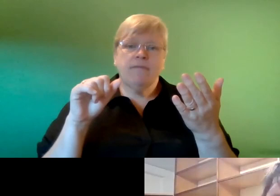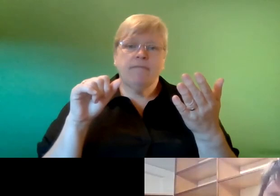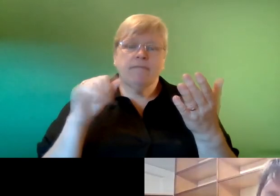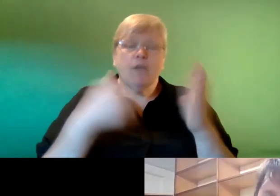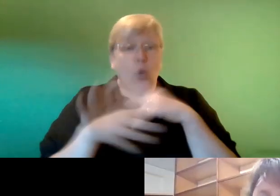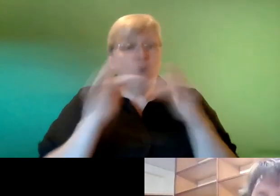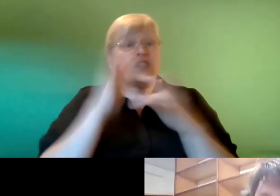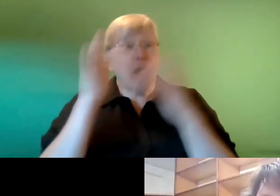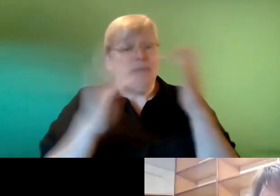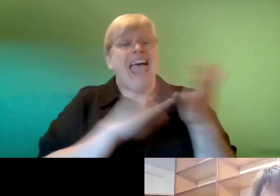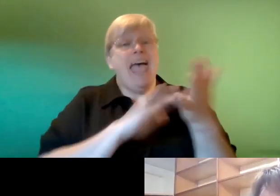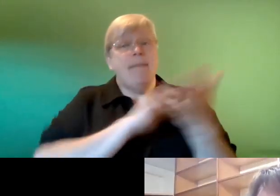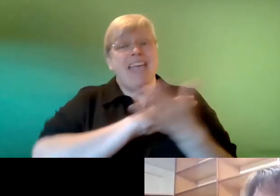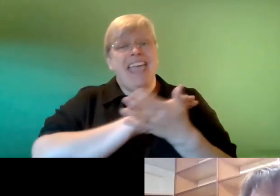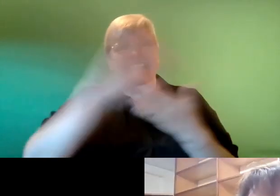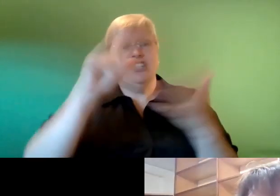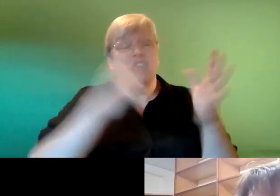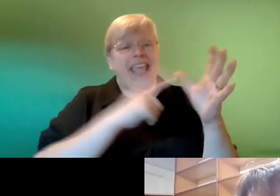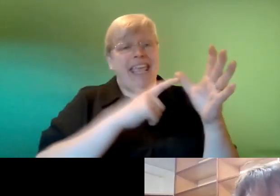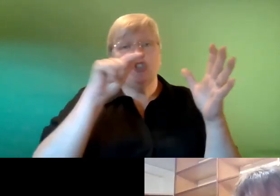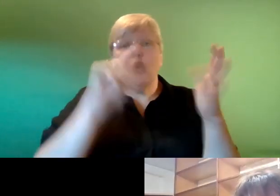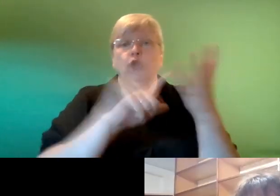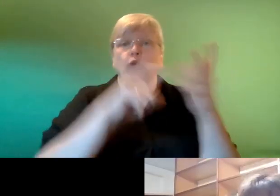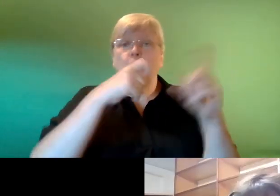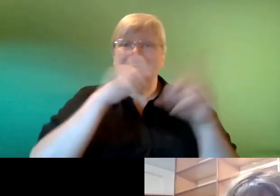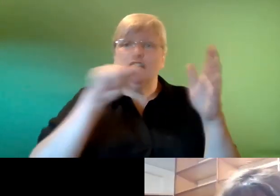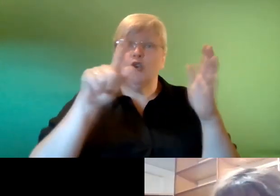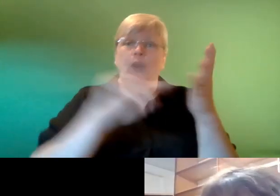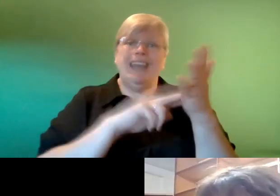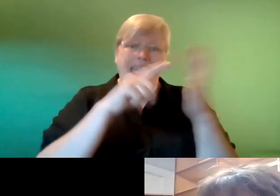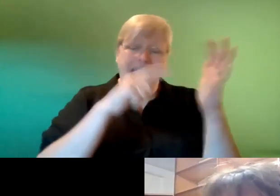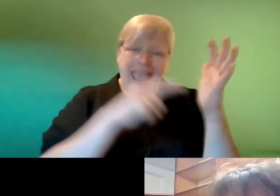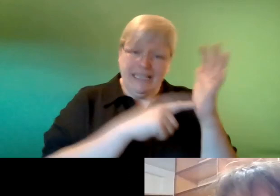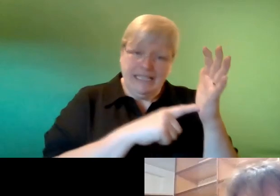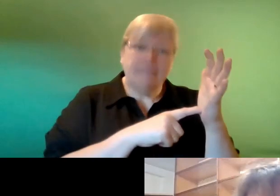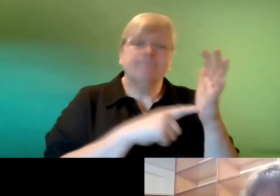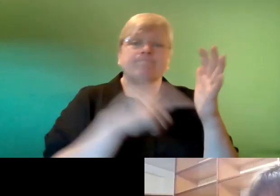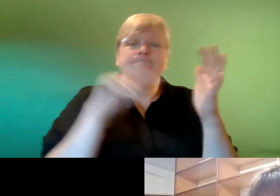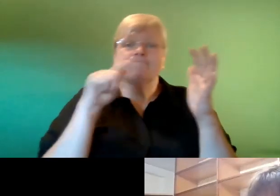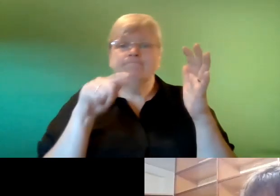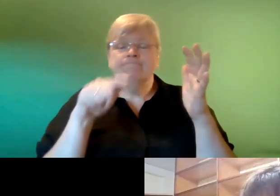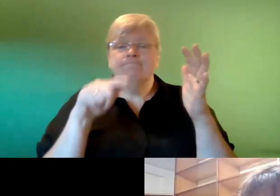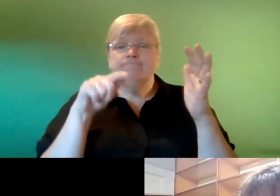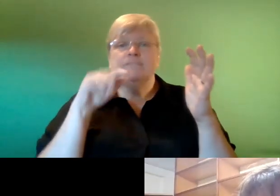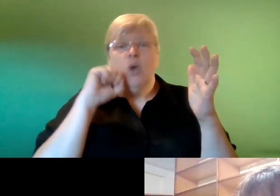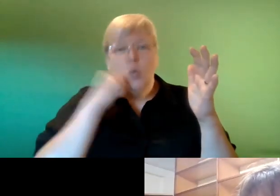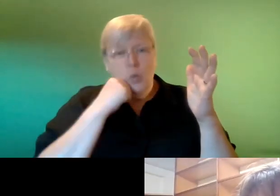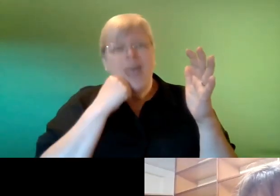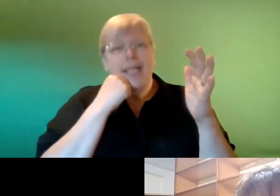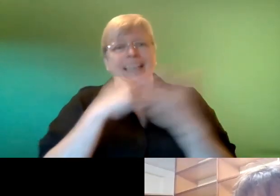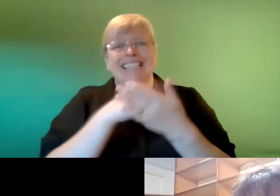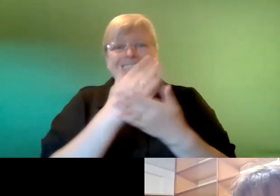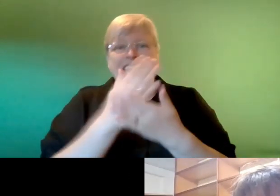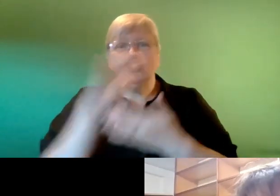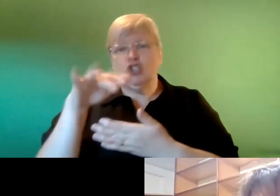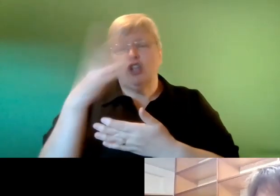the website mha.uk.net um and they will be having a little section where you can buy